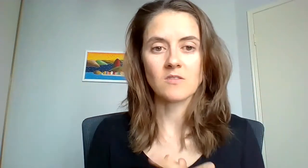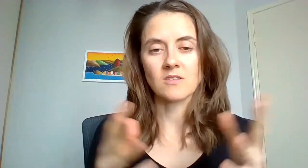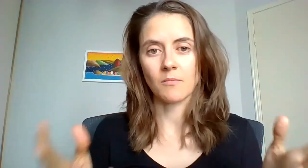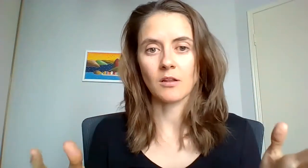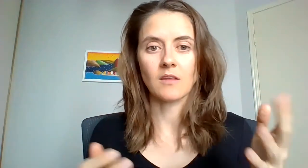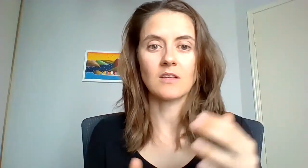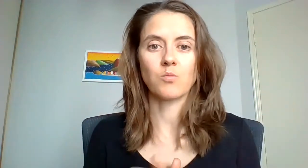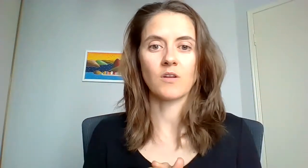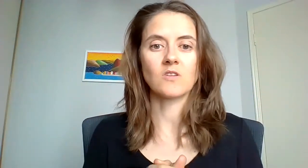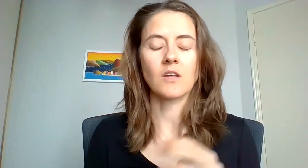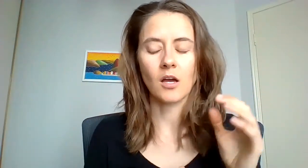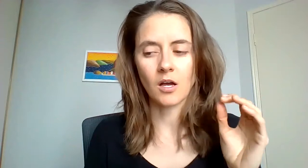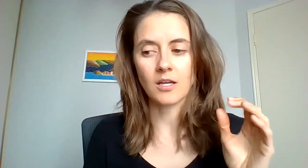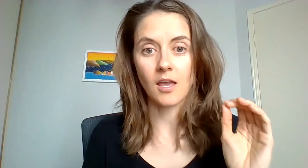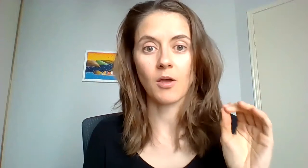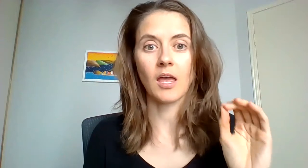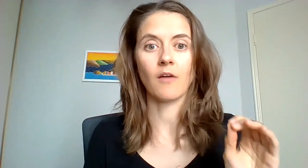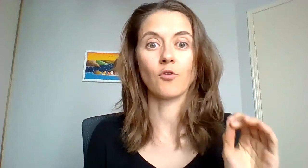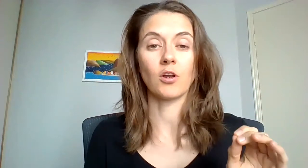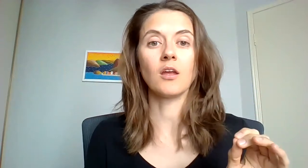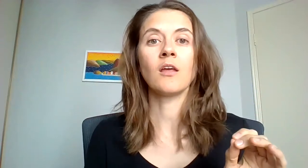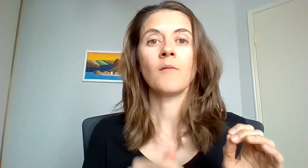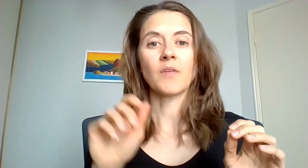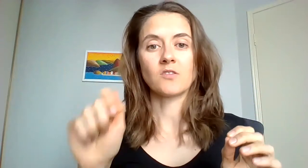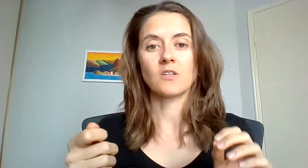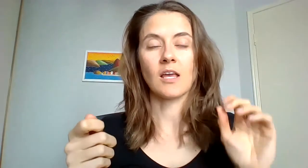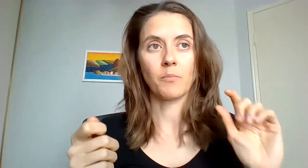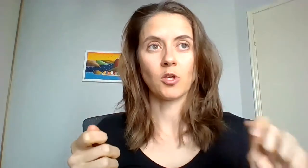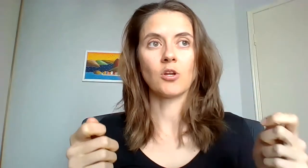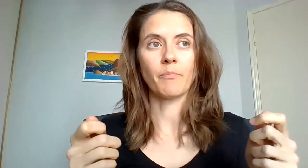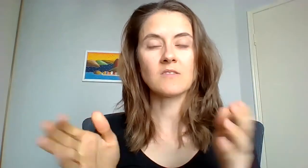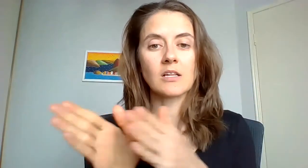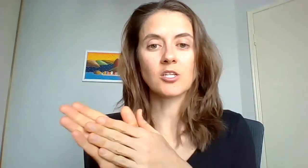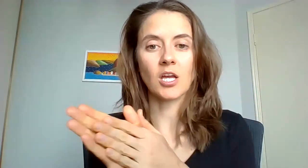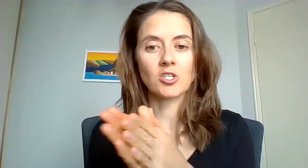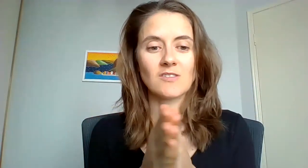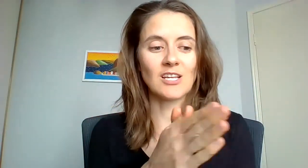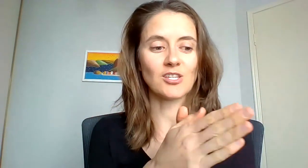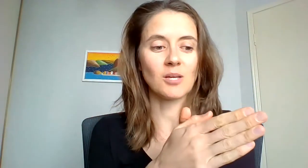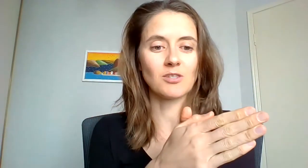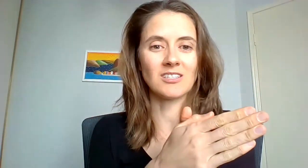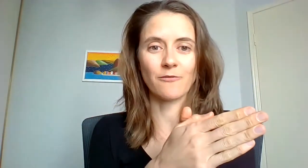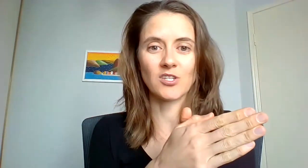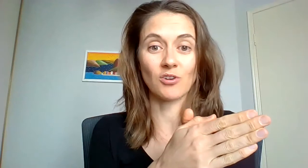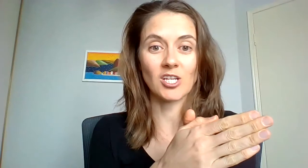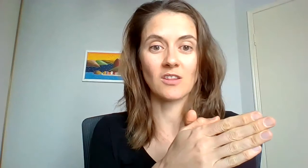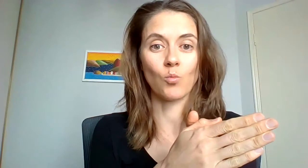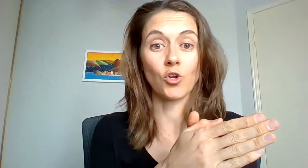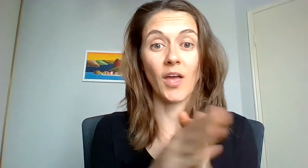so something like this where it's just like oh yeah okay I've got it it's just helping you to basically change and steer the shift in a different direction than what you